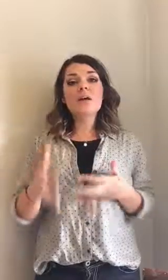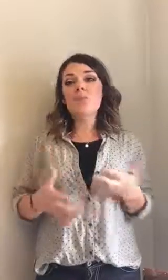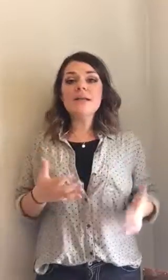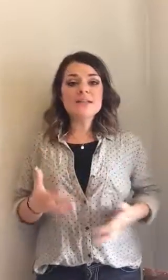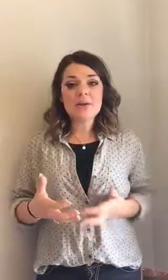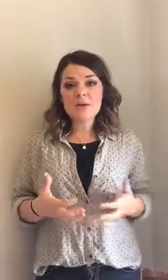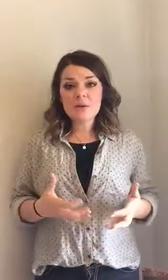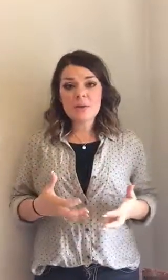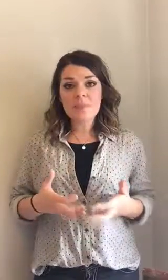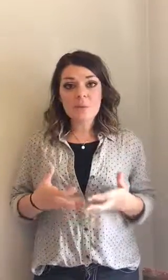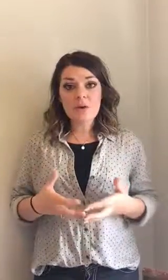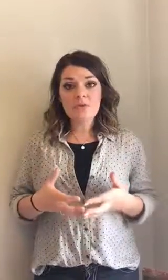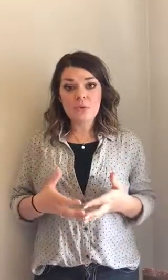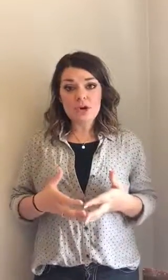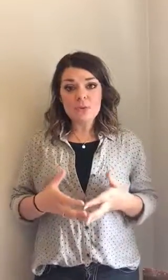gonna break it down a little bit more for you.